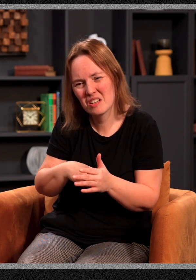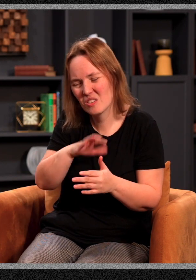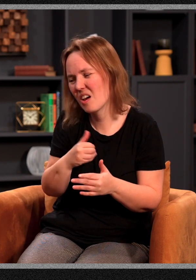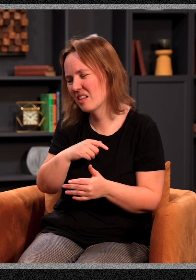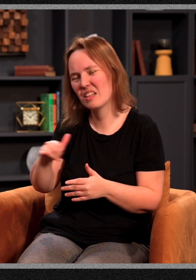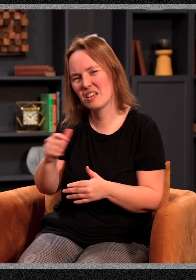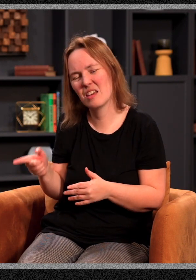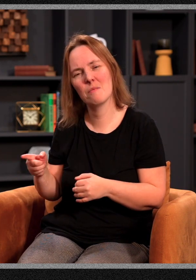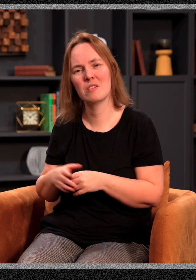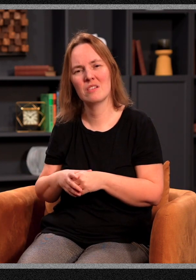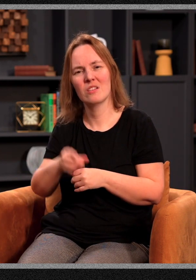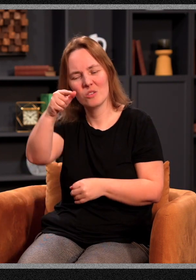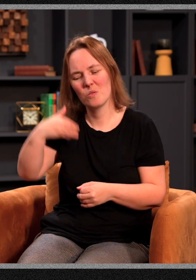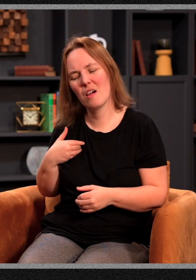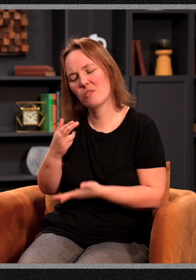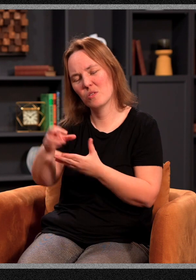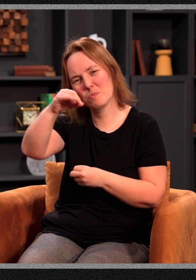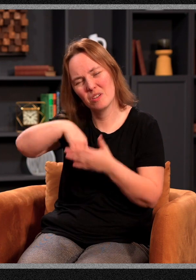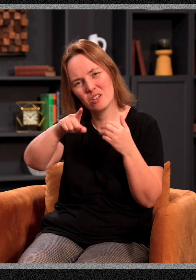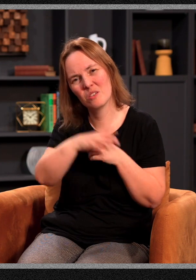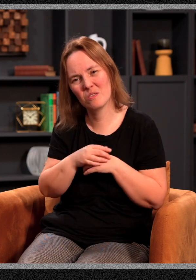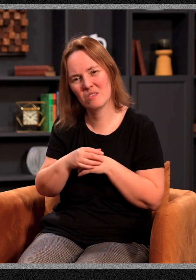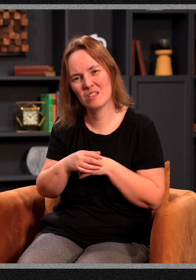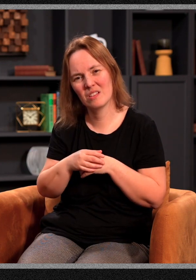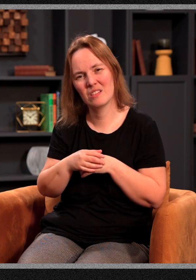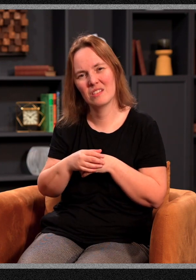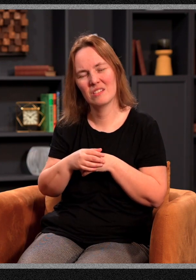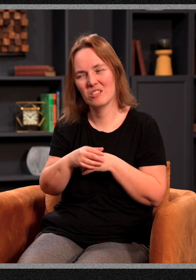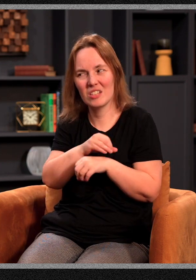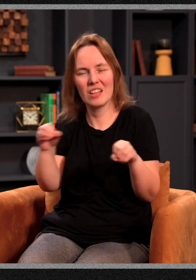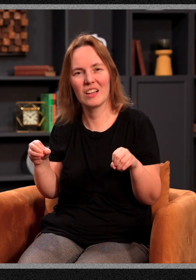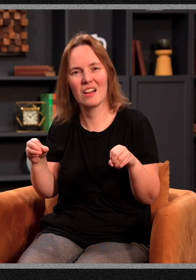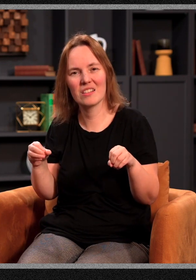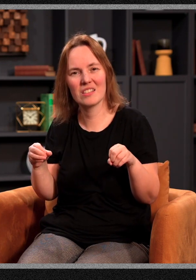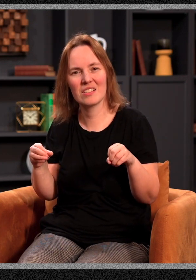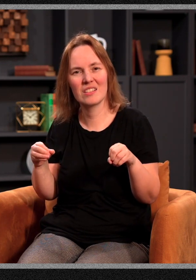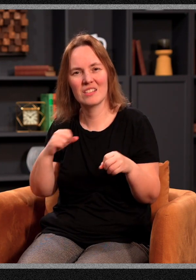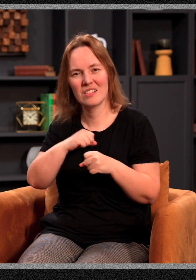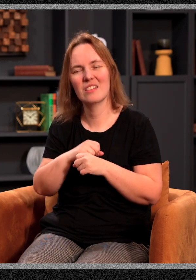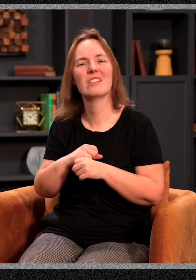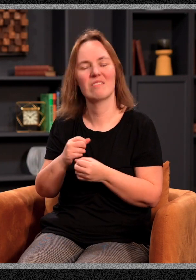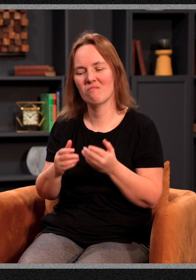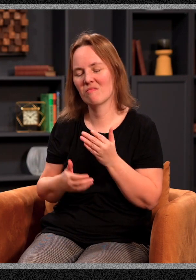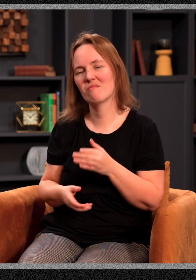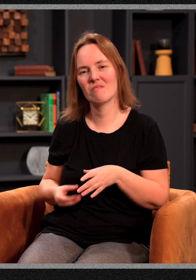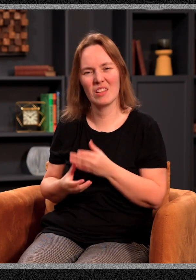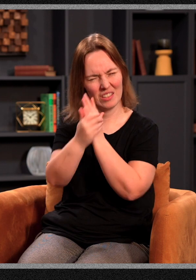the Holy Spirit in them. You have the Holy Spirit in you. That's what qualifies you. There's nothing else. Nothing else. I'll use you in different